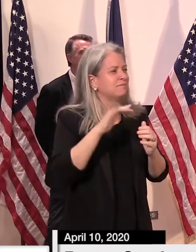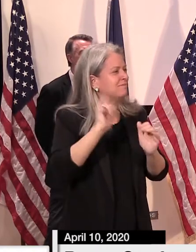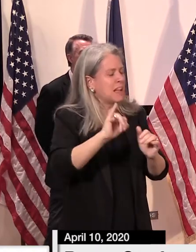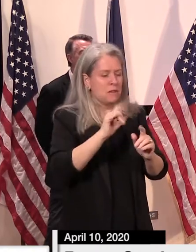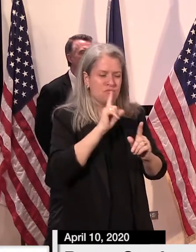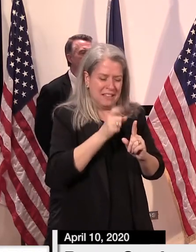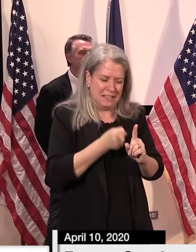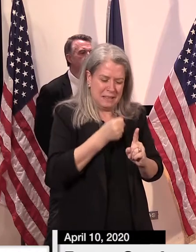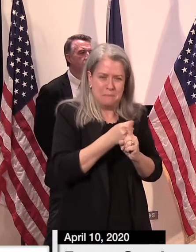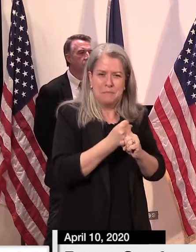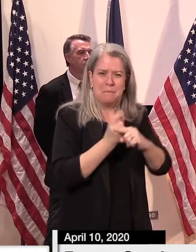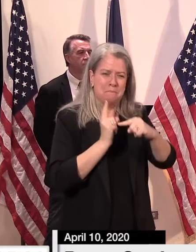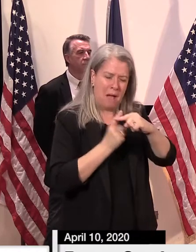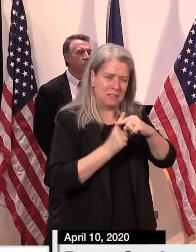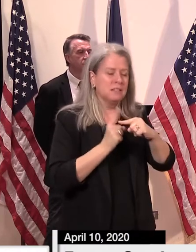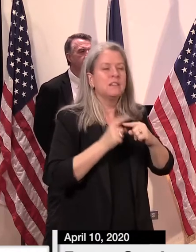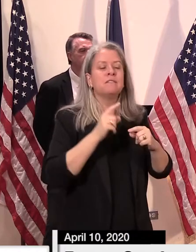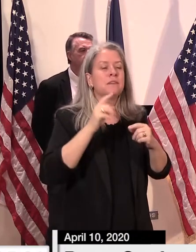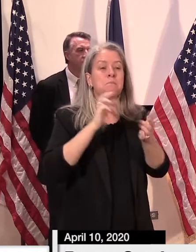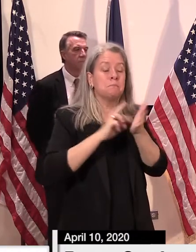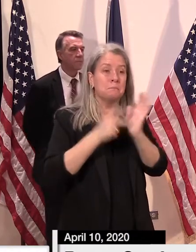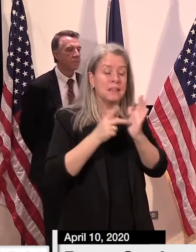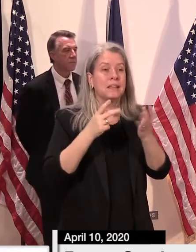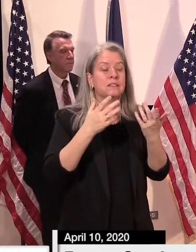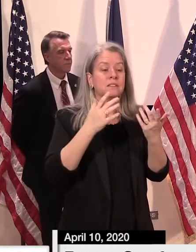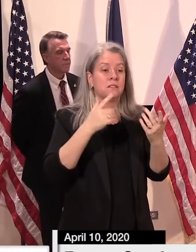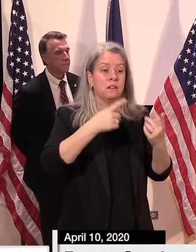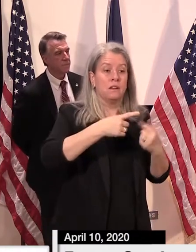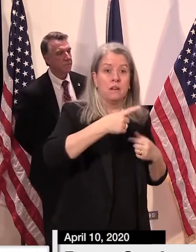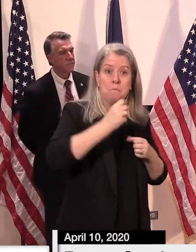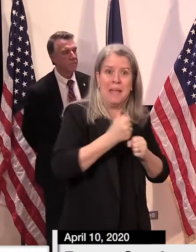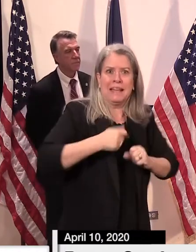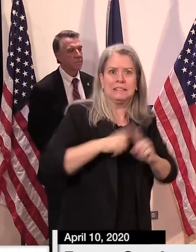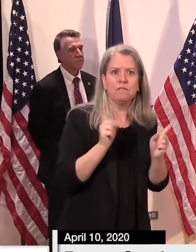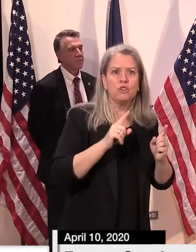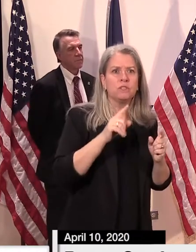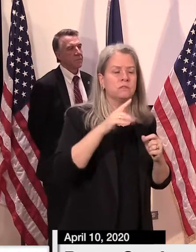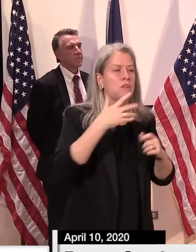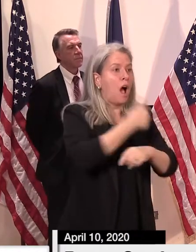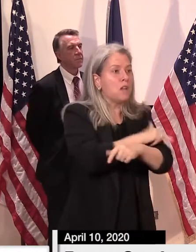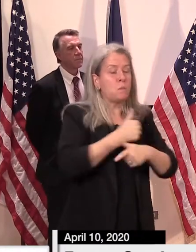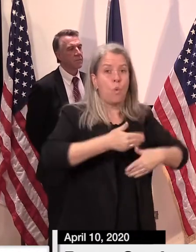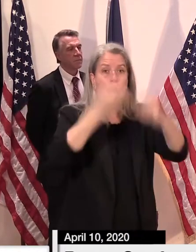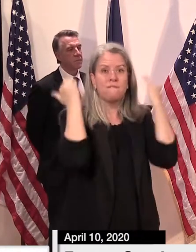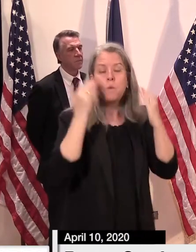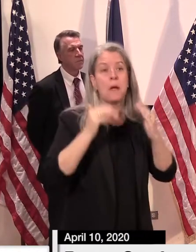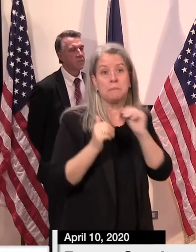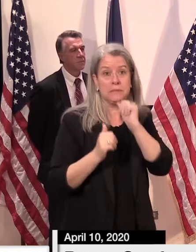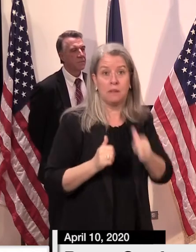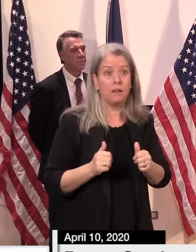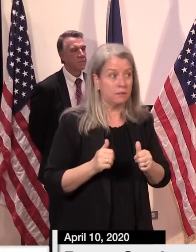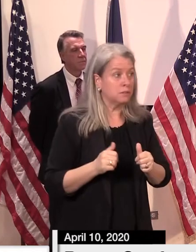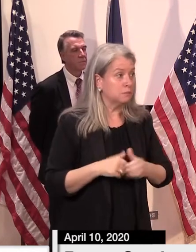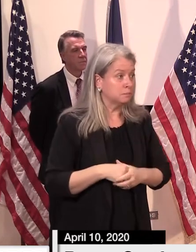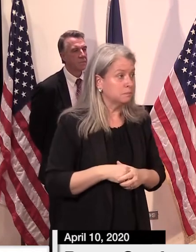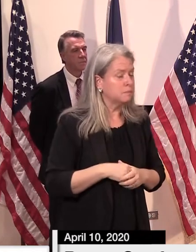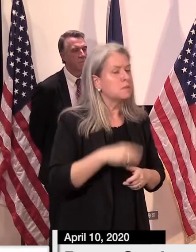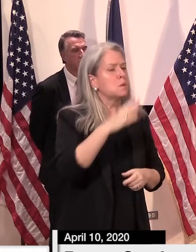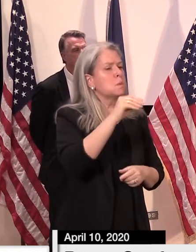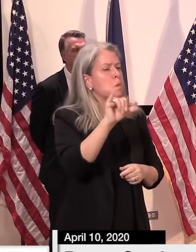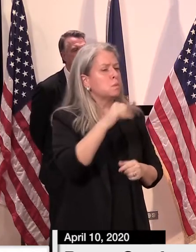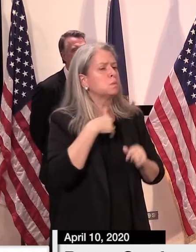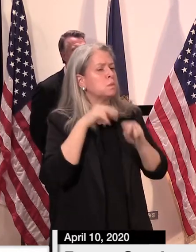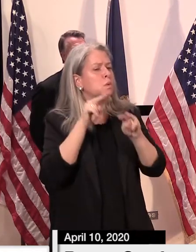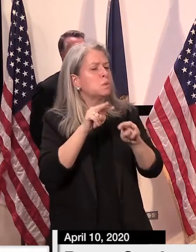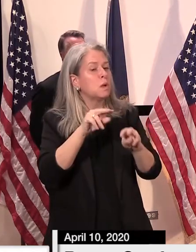COVID-19 experience. Our recent forecast indicates we are trending toward a milder experience during April